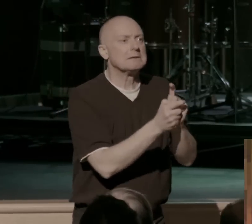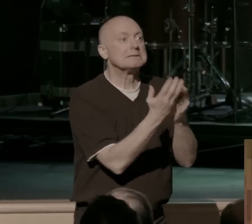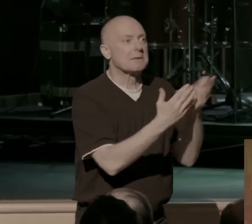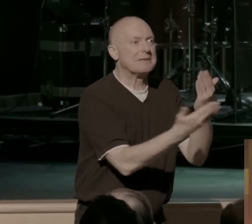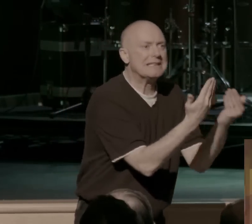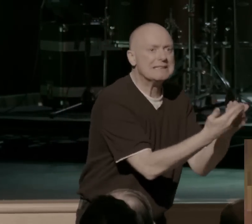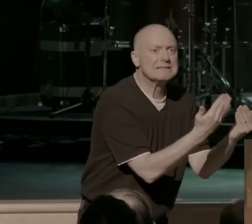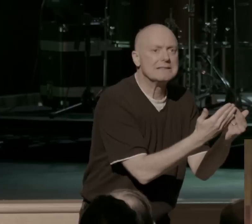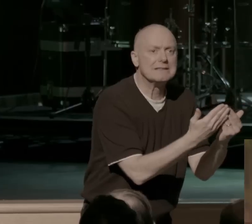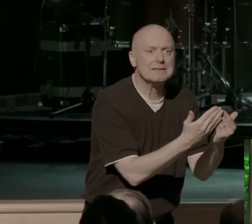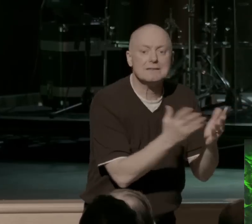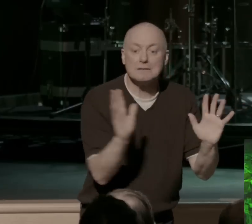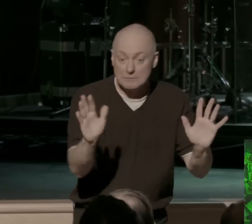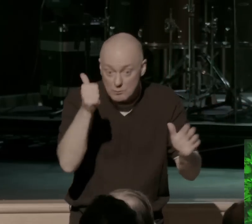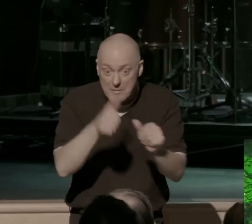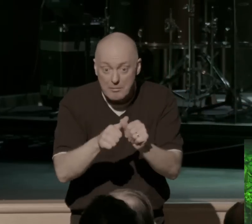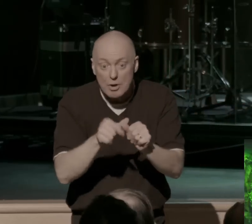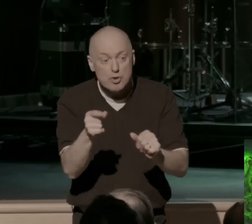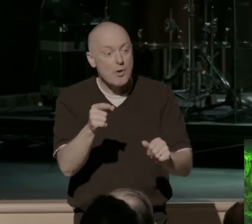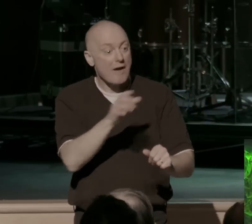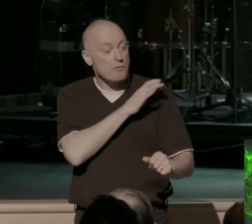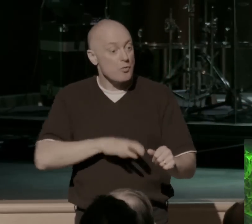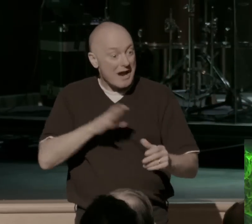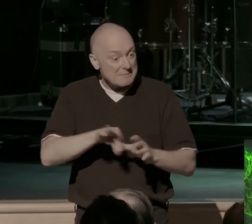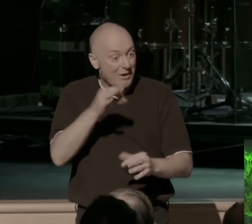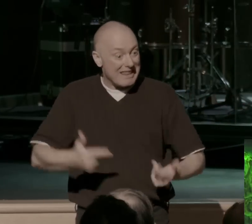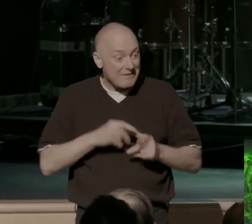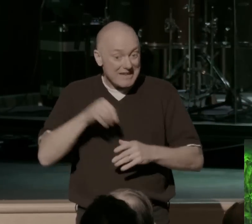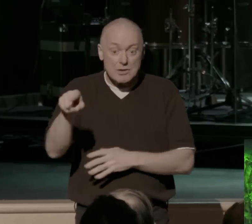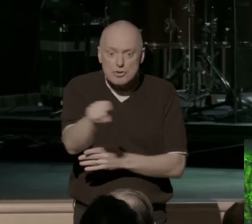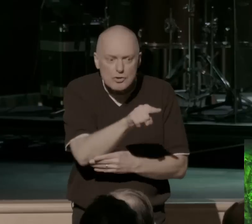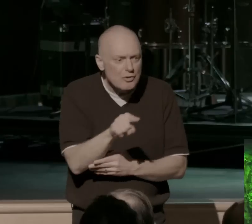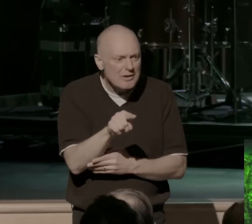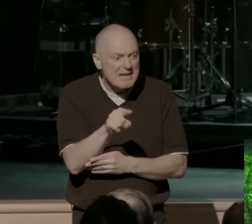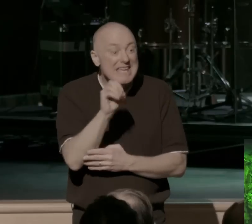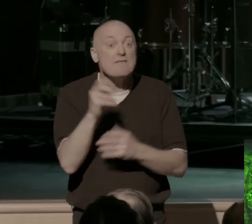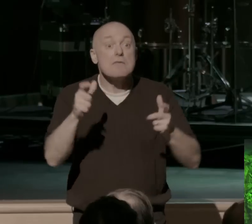And you're going to even see those tanker sins begin to slow down and begin to come to a stop.